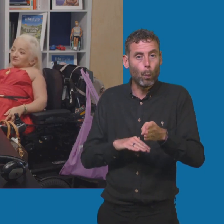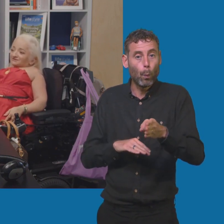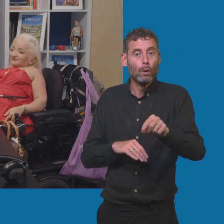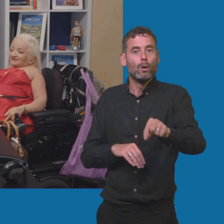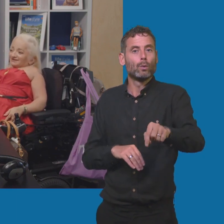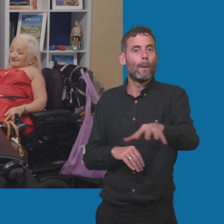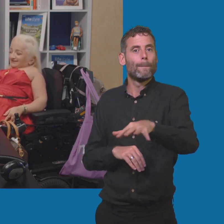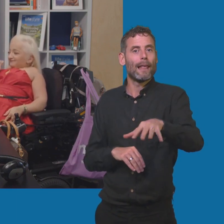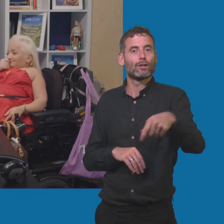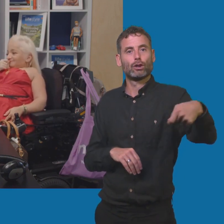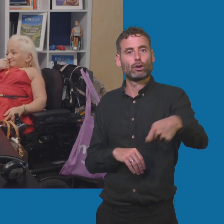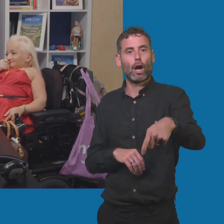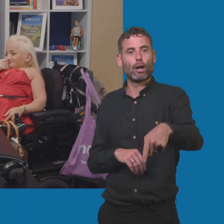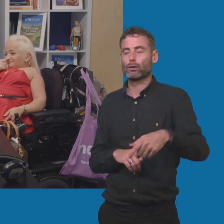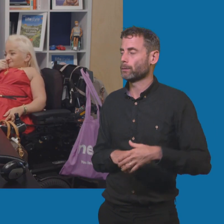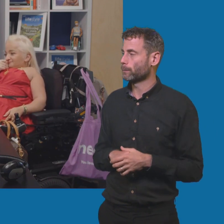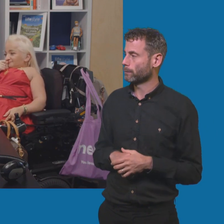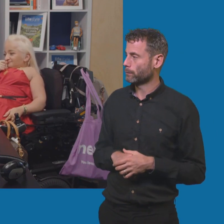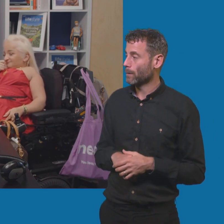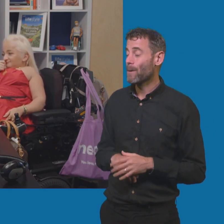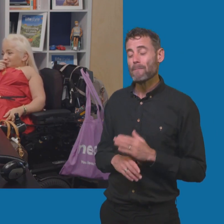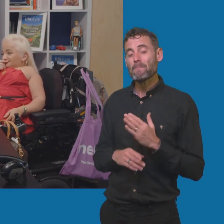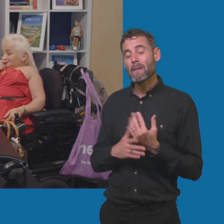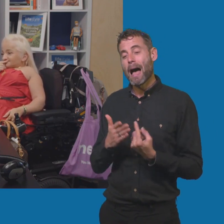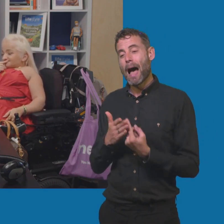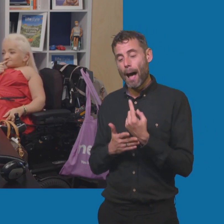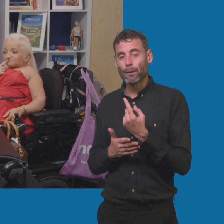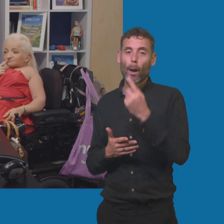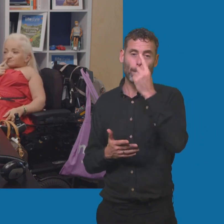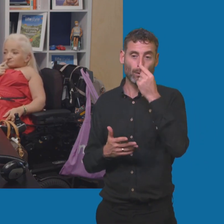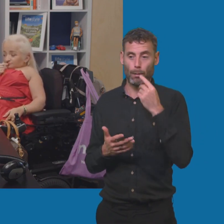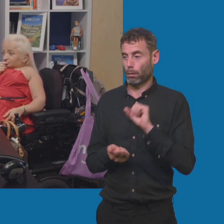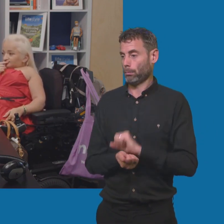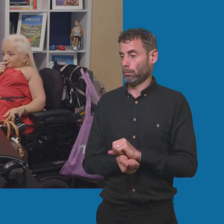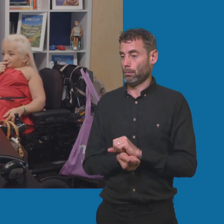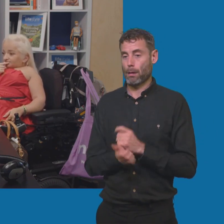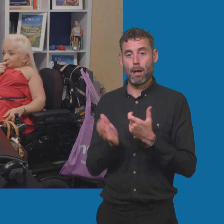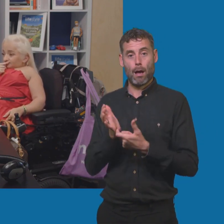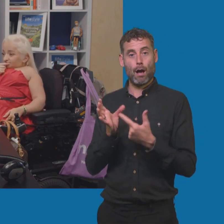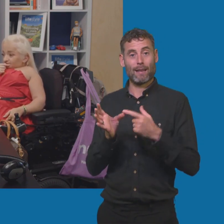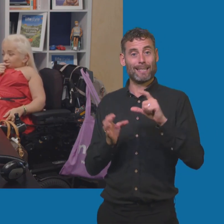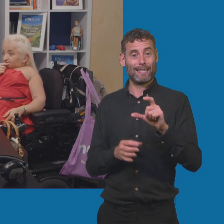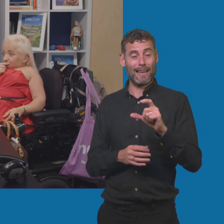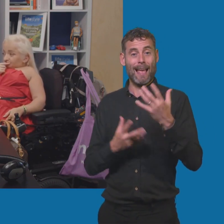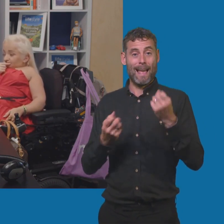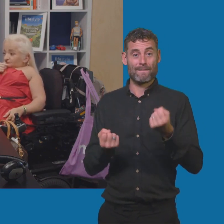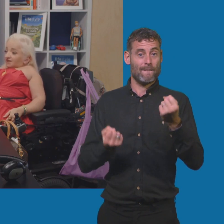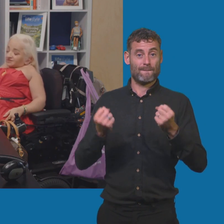But say the worst happens than that and that you don't and you're stranded. The RAC now are equipped with vans for electric vehicles